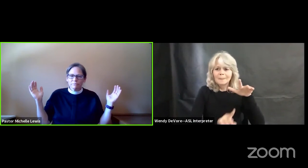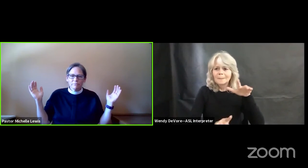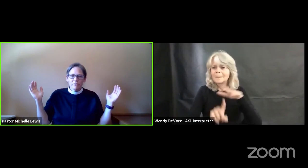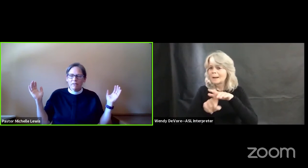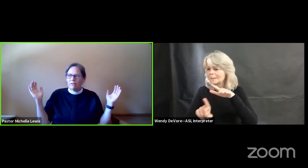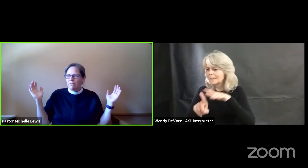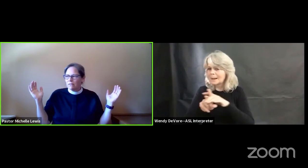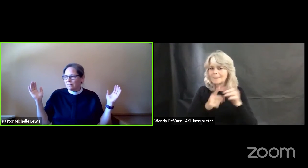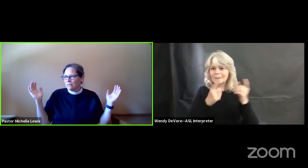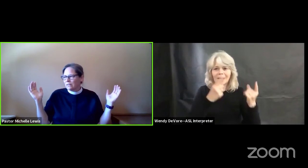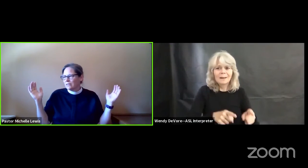Ugh.